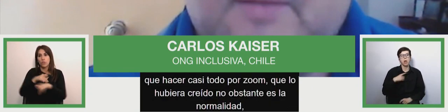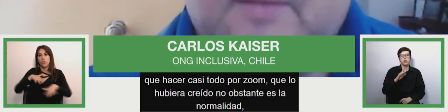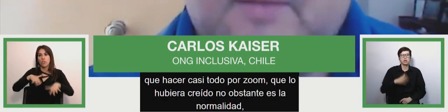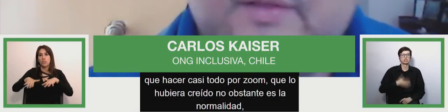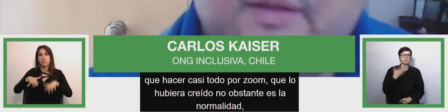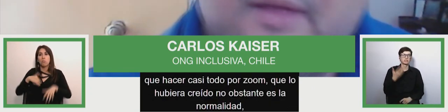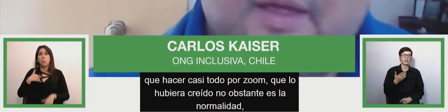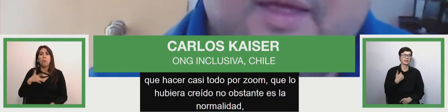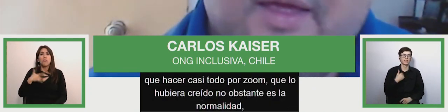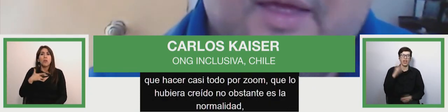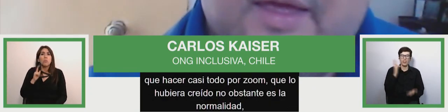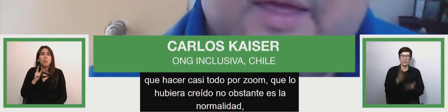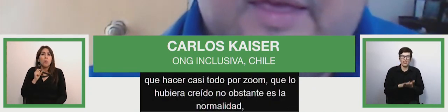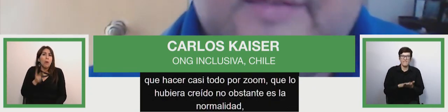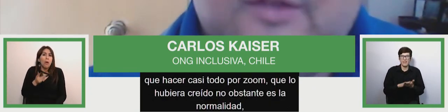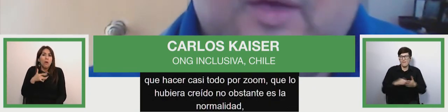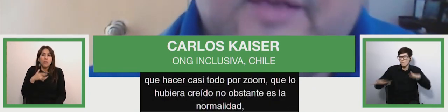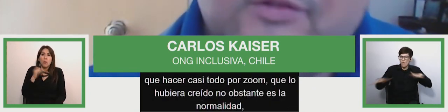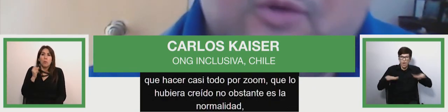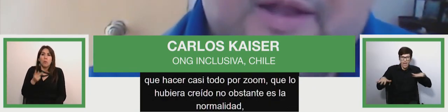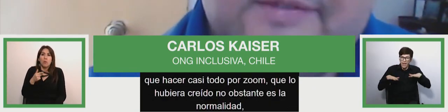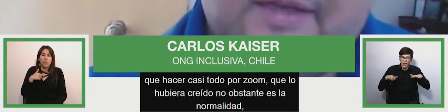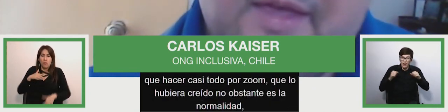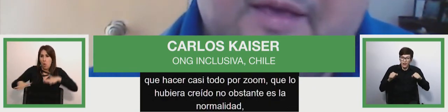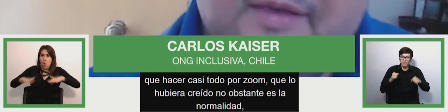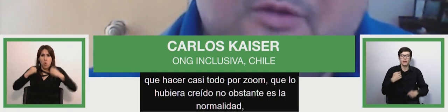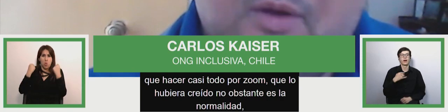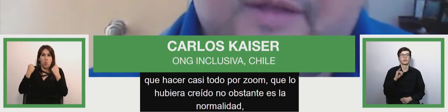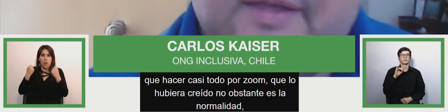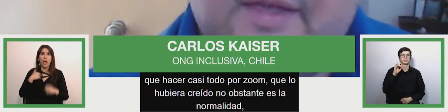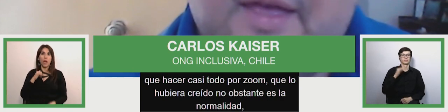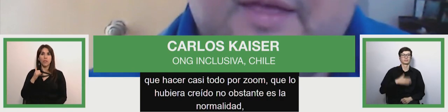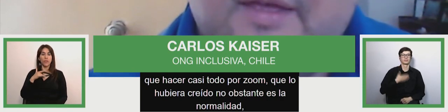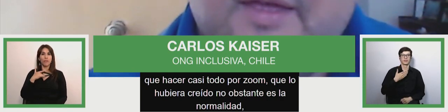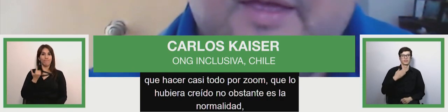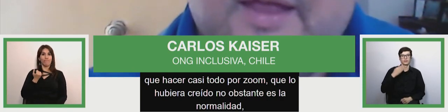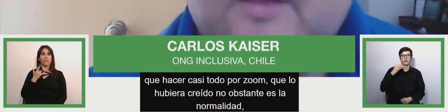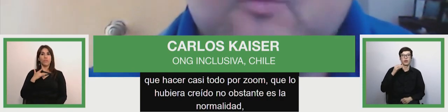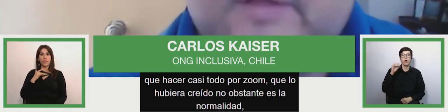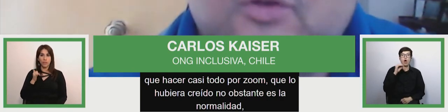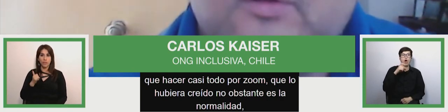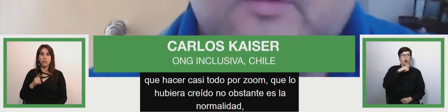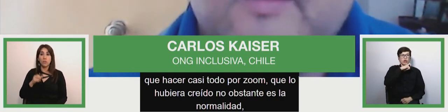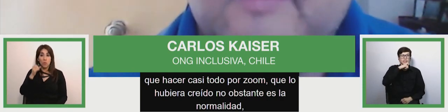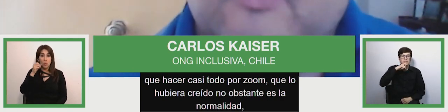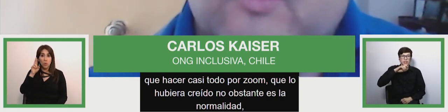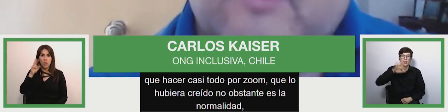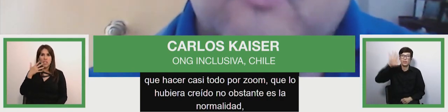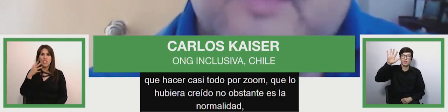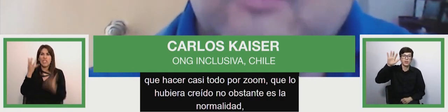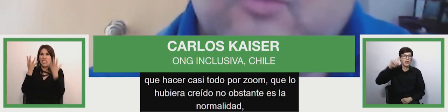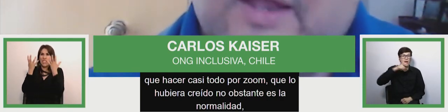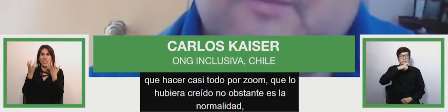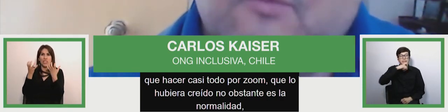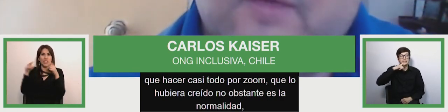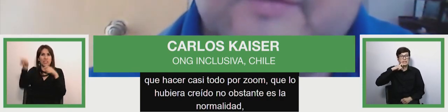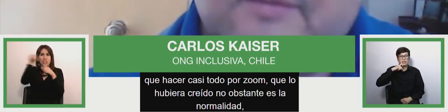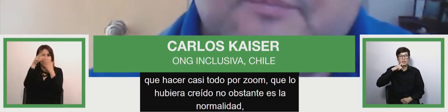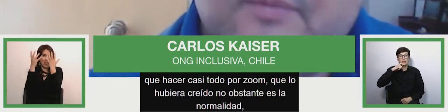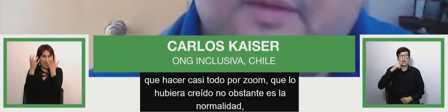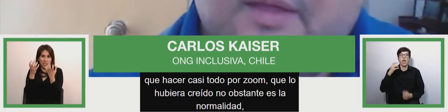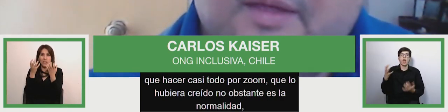however that's normal now for those who are chilean we always say with it